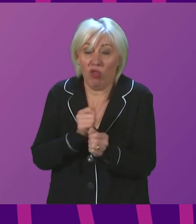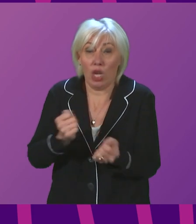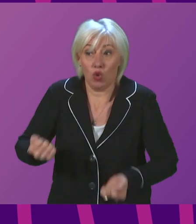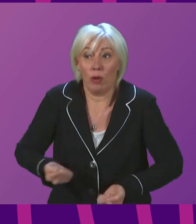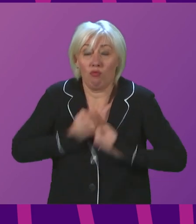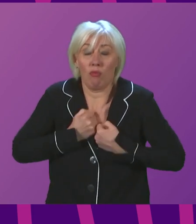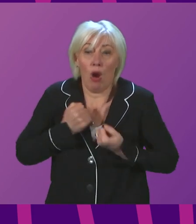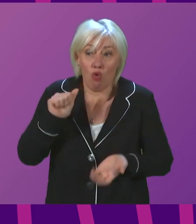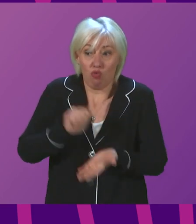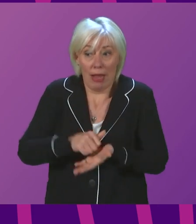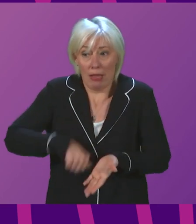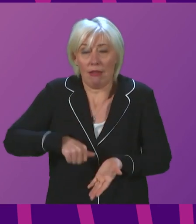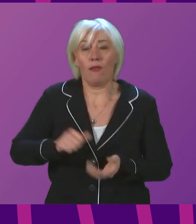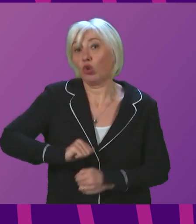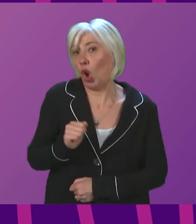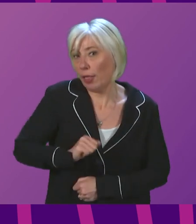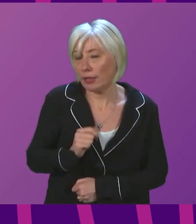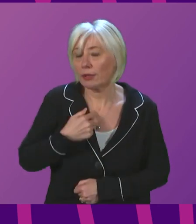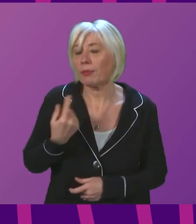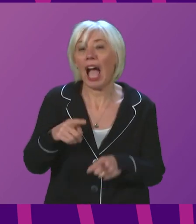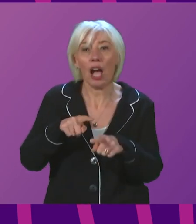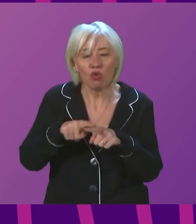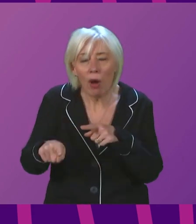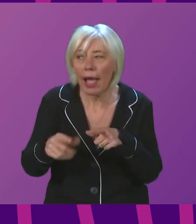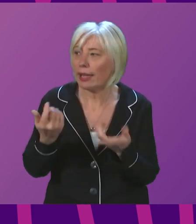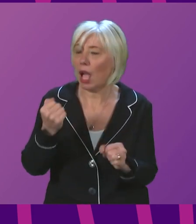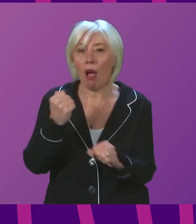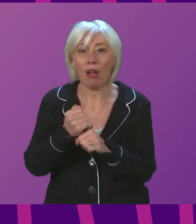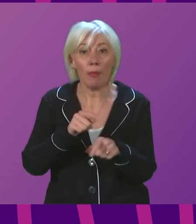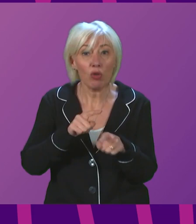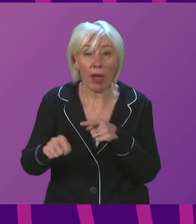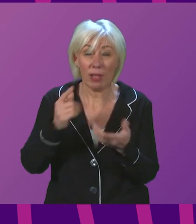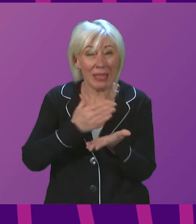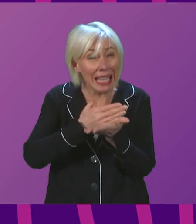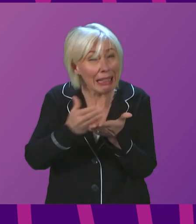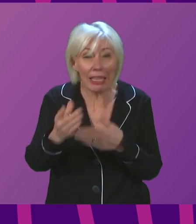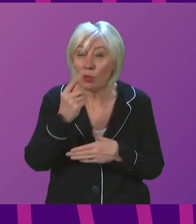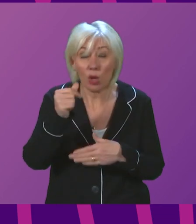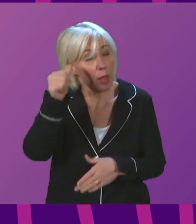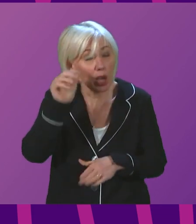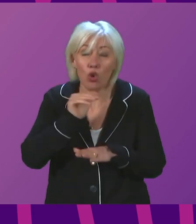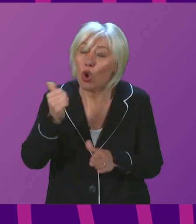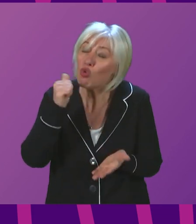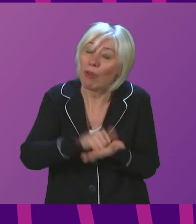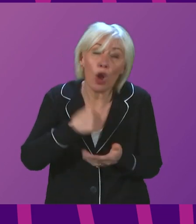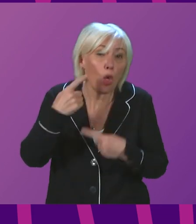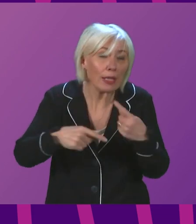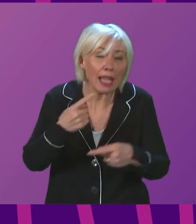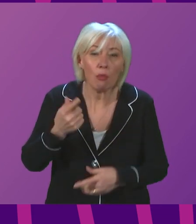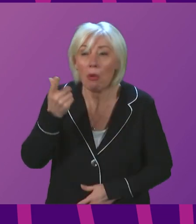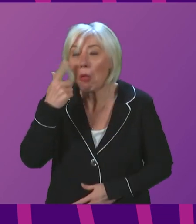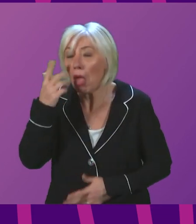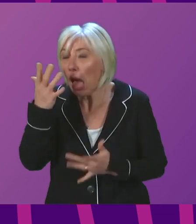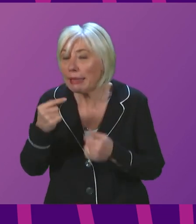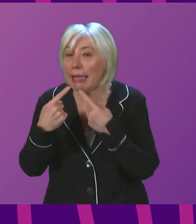for Scotland. I try and the Government tries to communicate as clearly as possible. We do not always get that right. We test messages, we learn